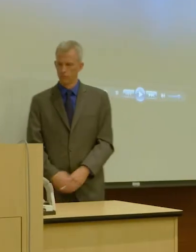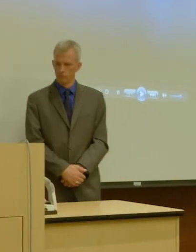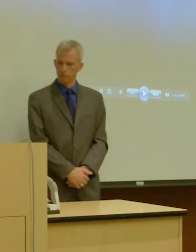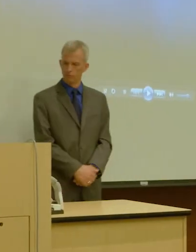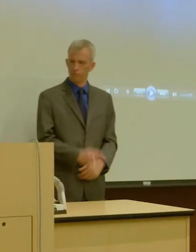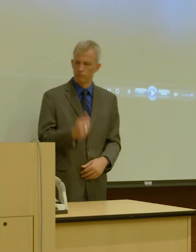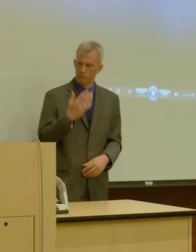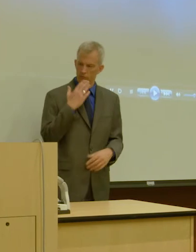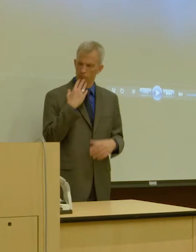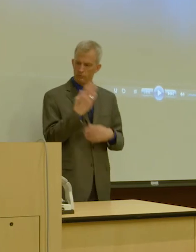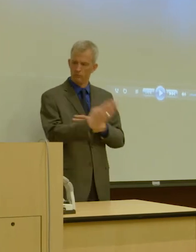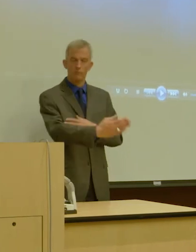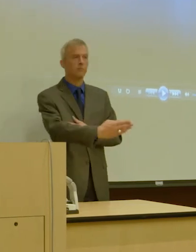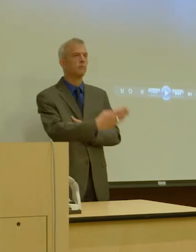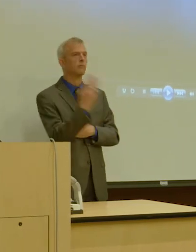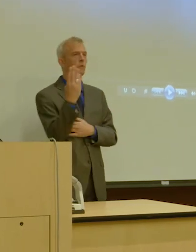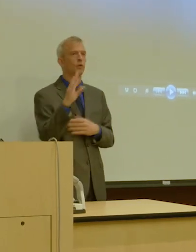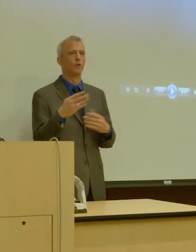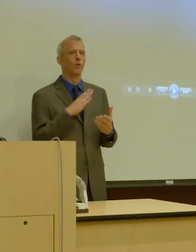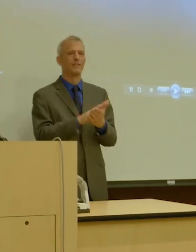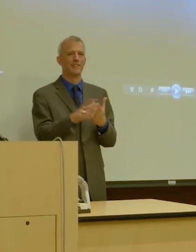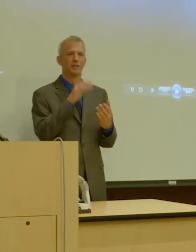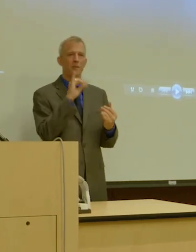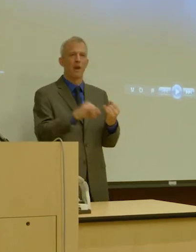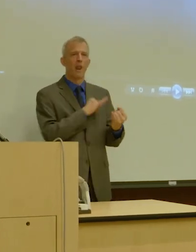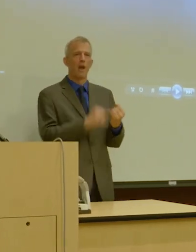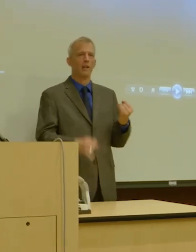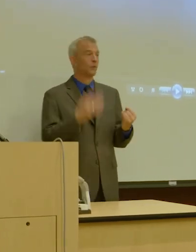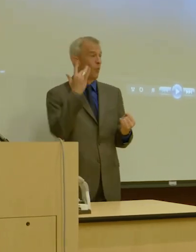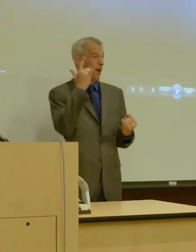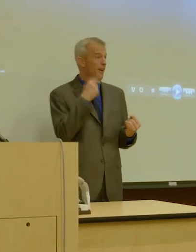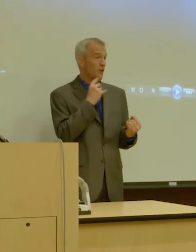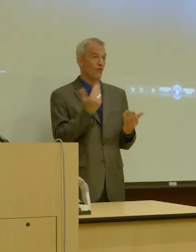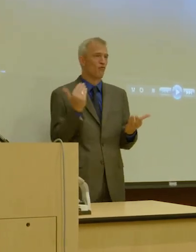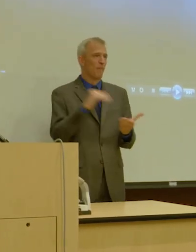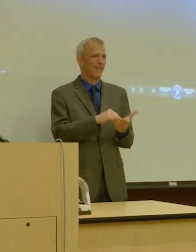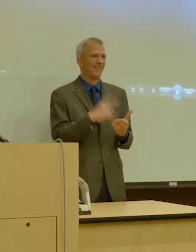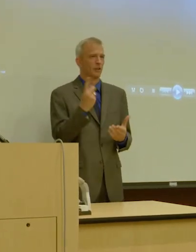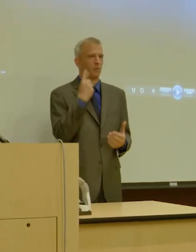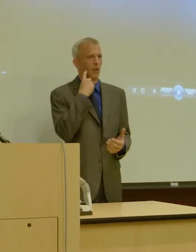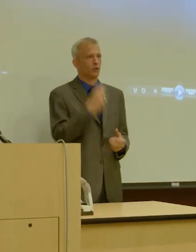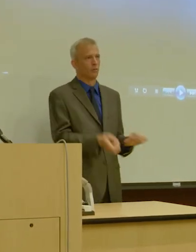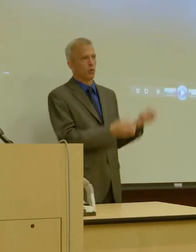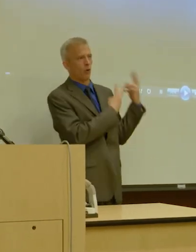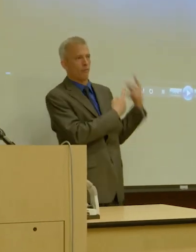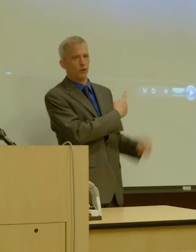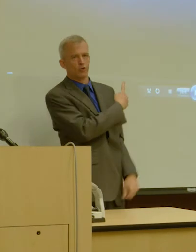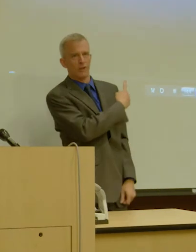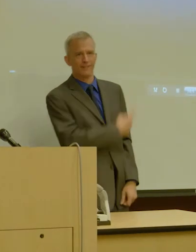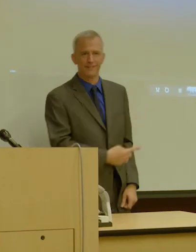Good morning. It's always nice to go last because you can repeat something that was just put up on the screen. So,